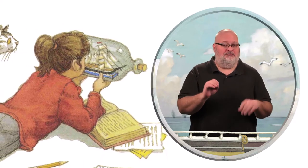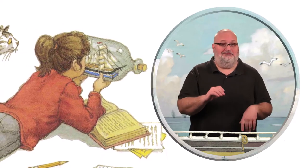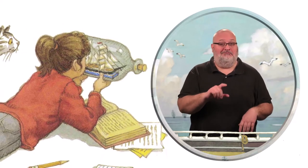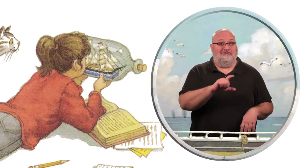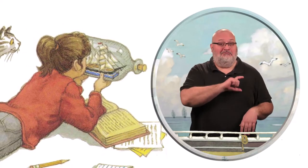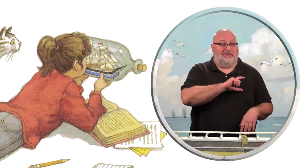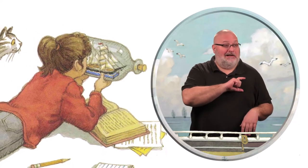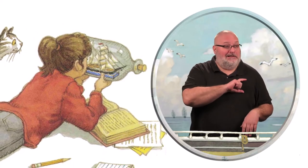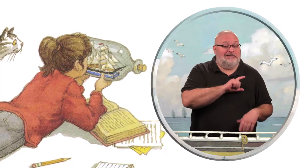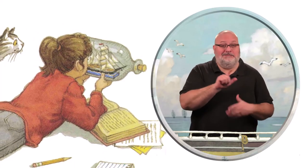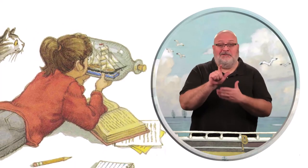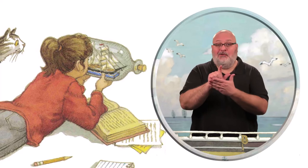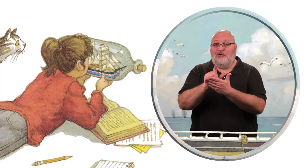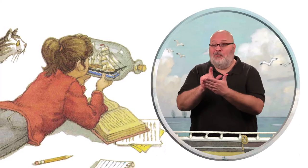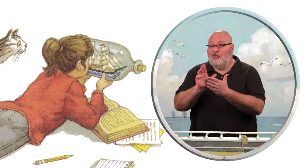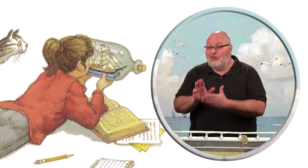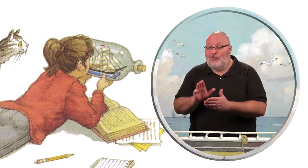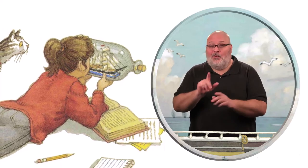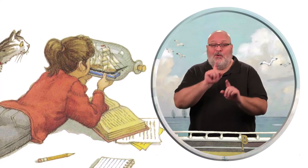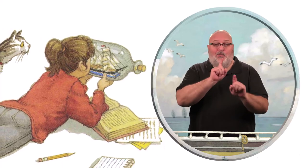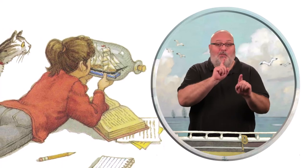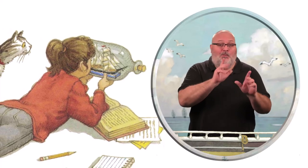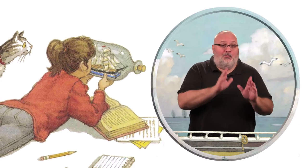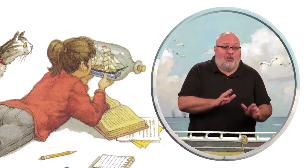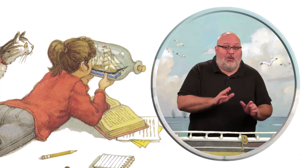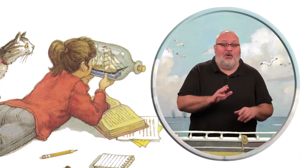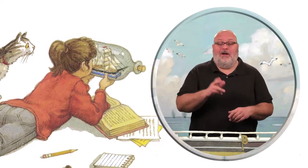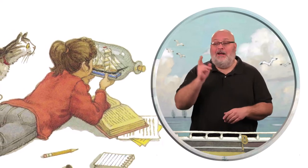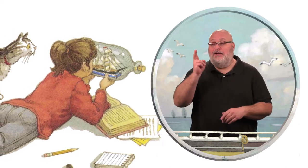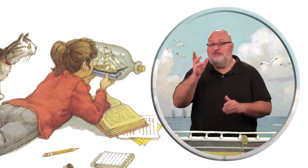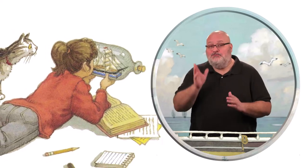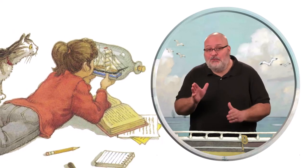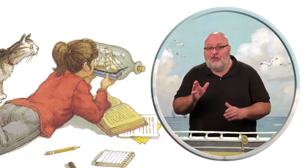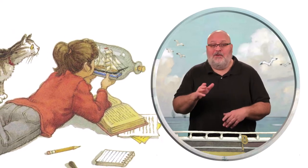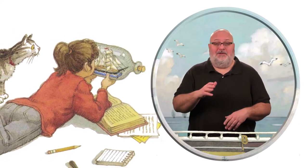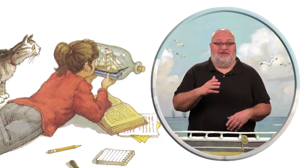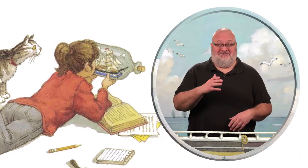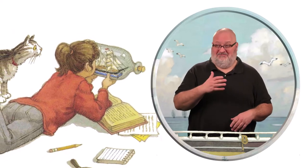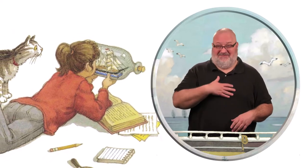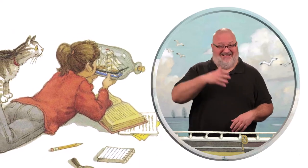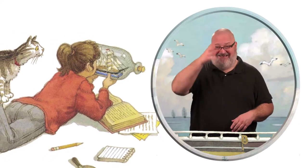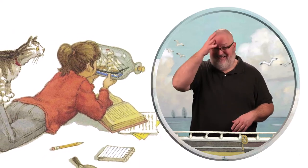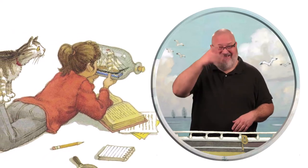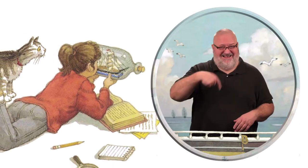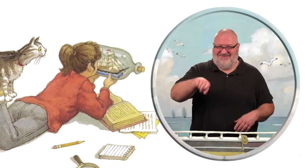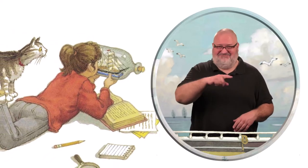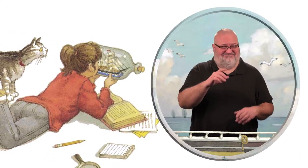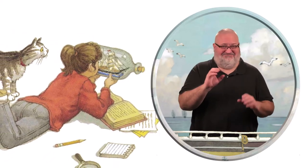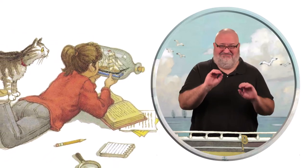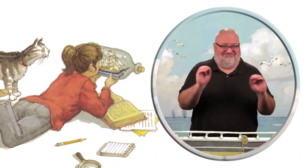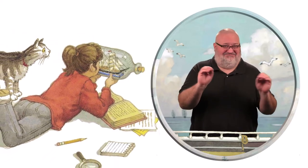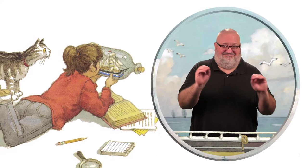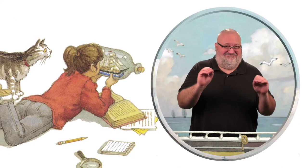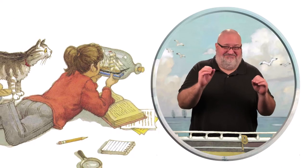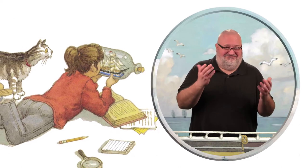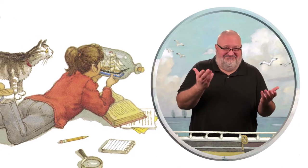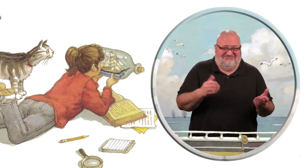for sure. Not the police, not the lawyers, not the reporters, not the historians, and not even my dad.